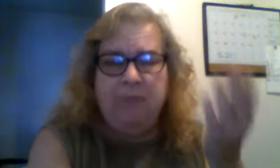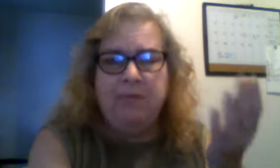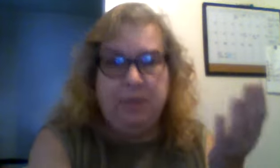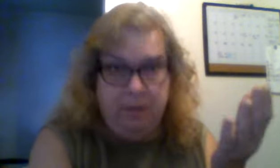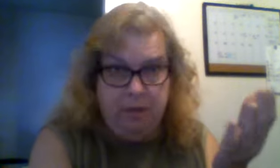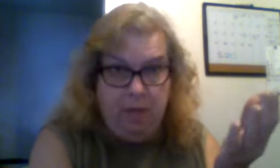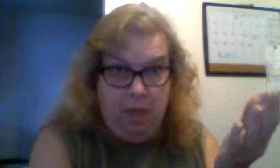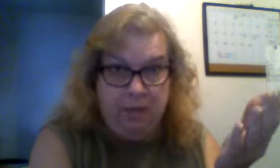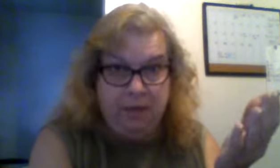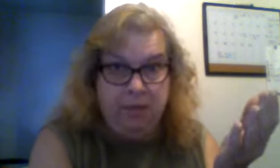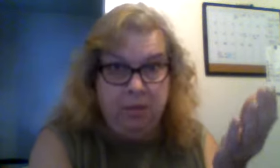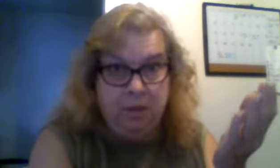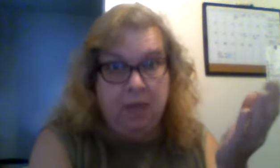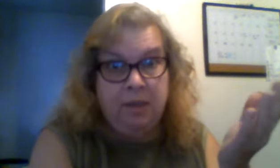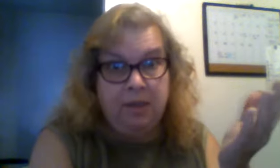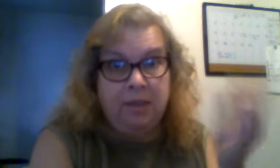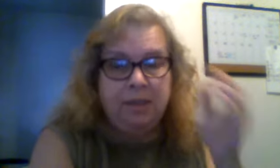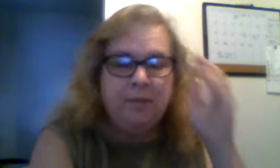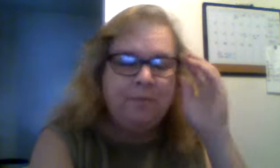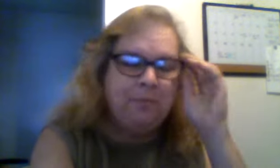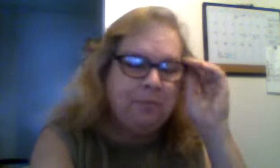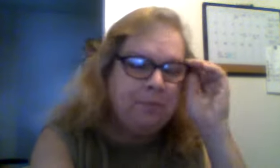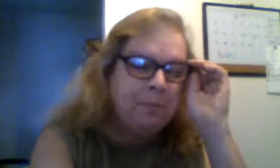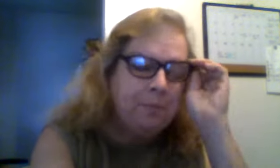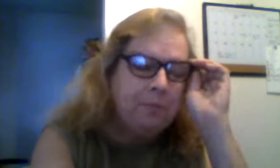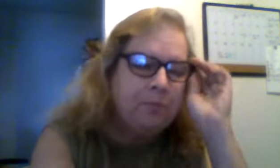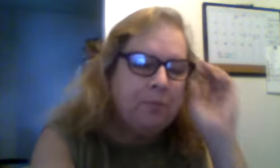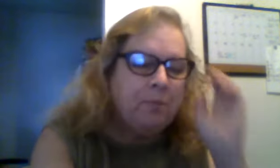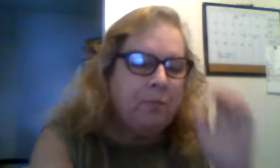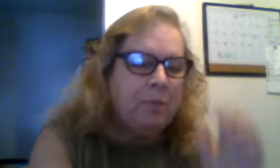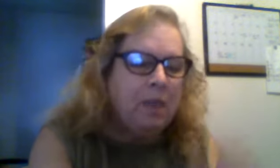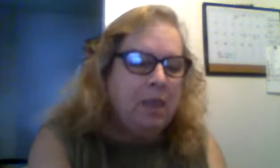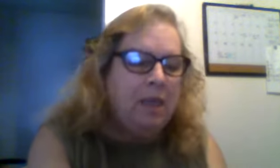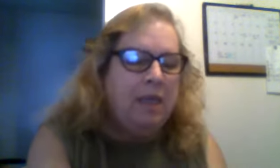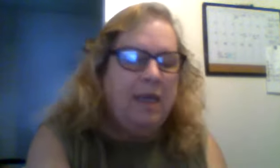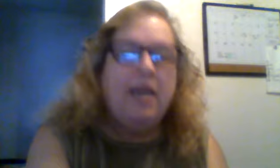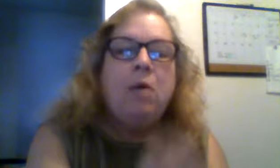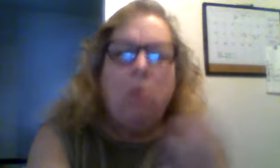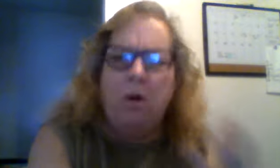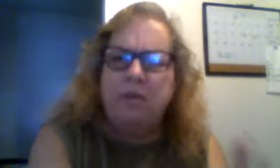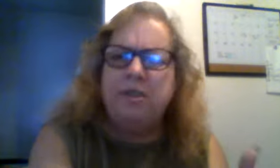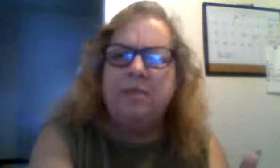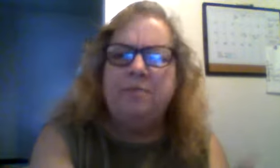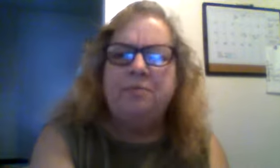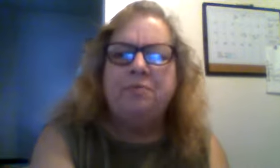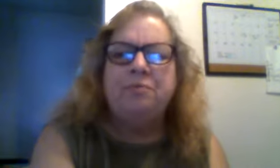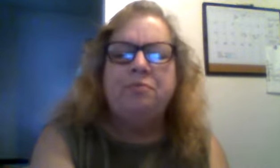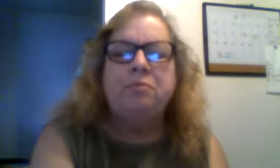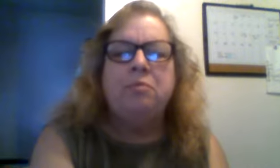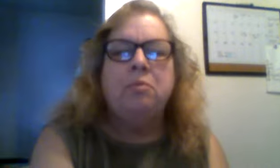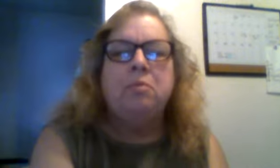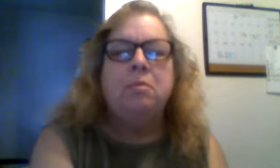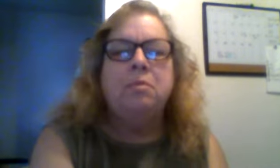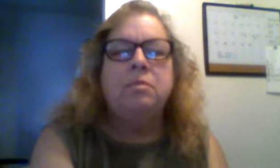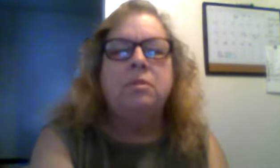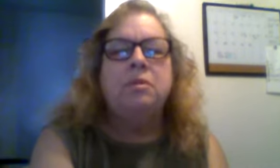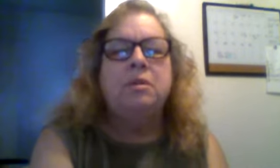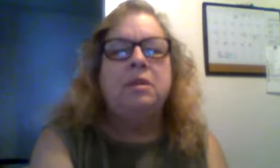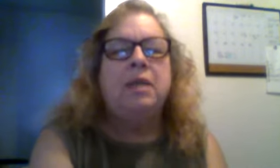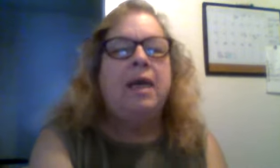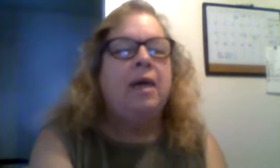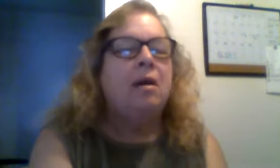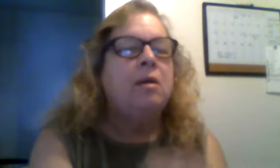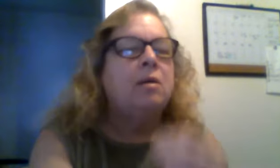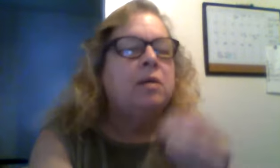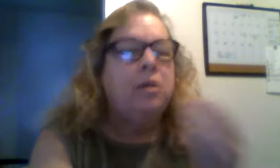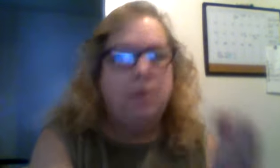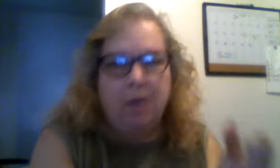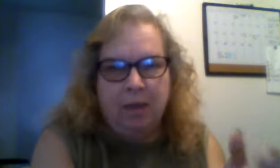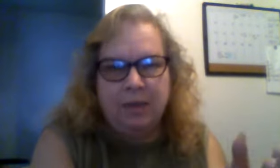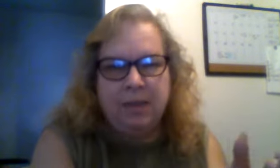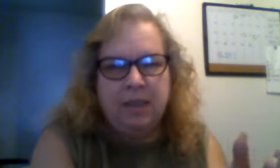african con continents and i watch it out of curiosity